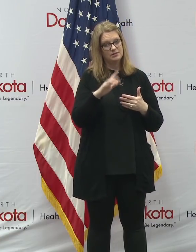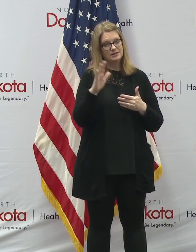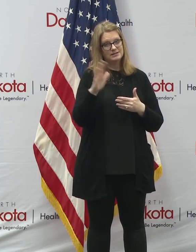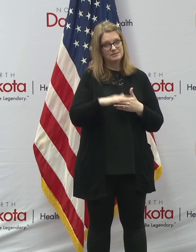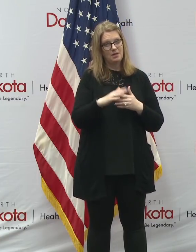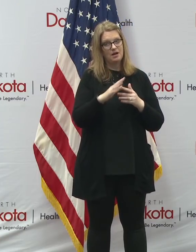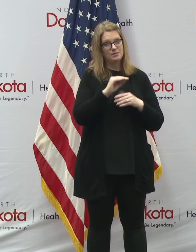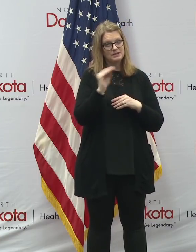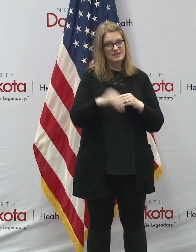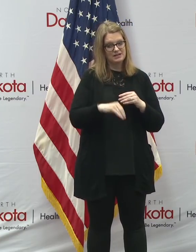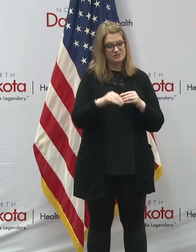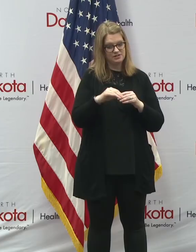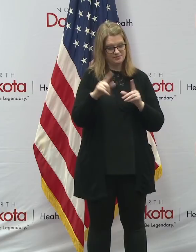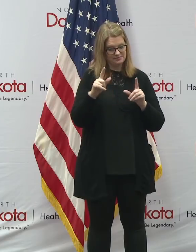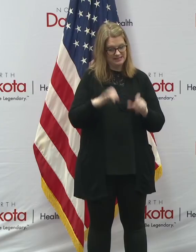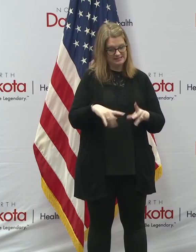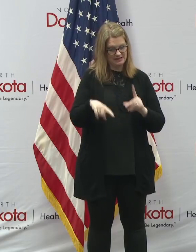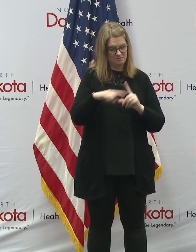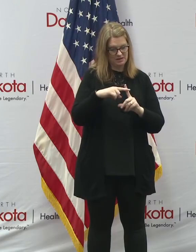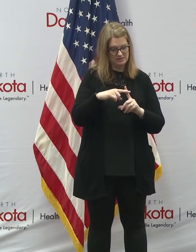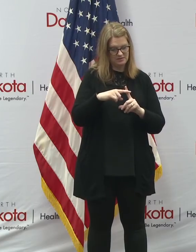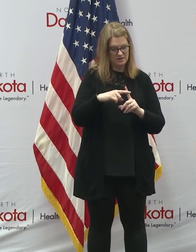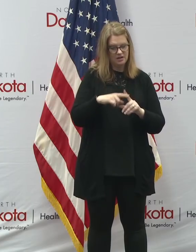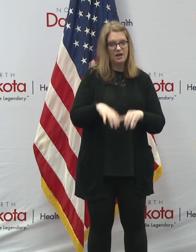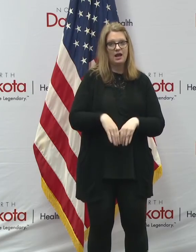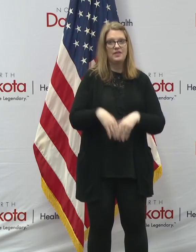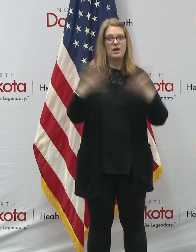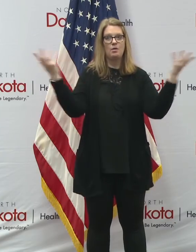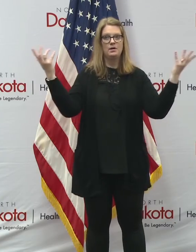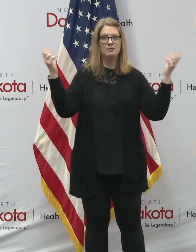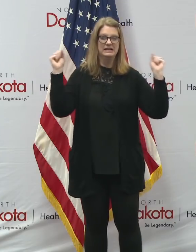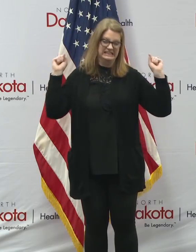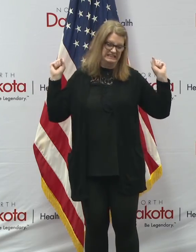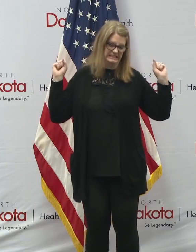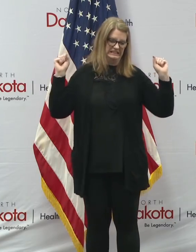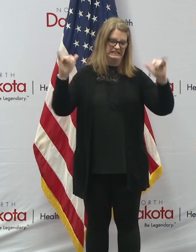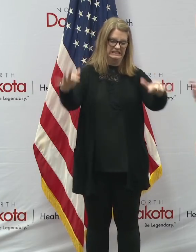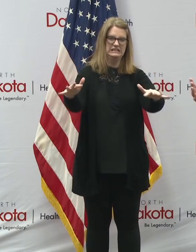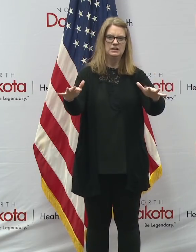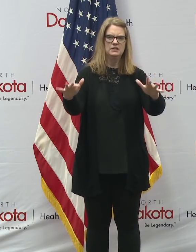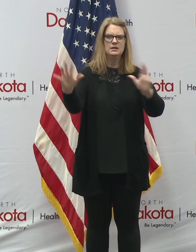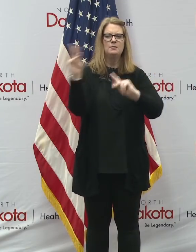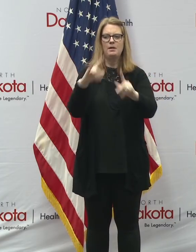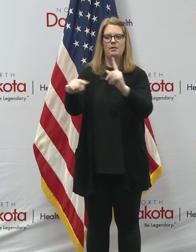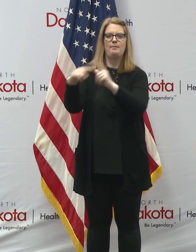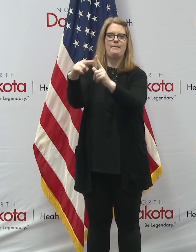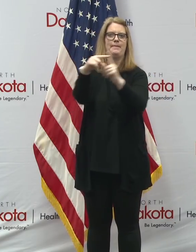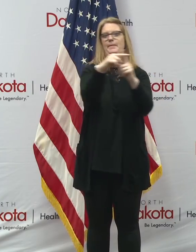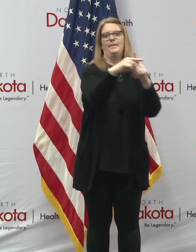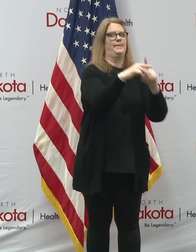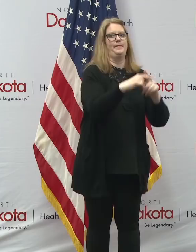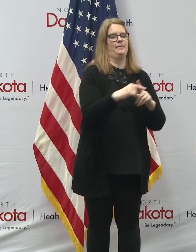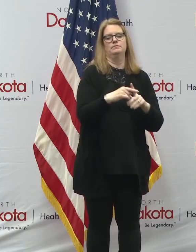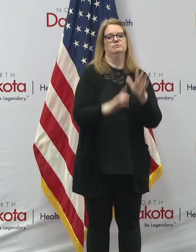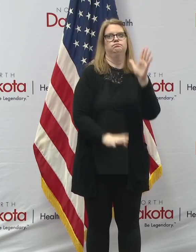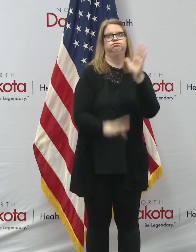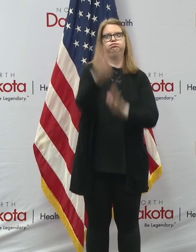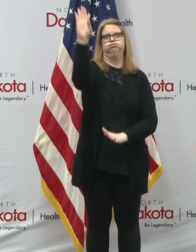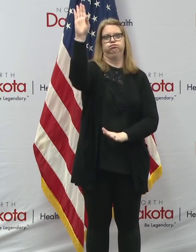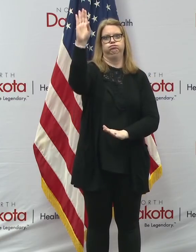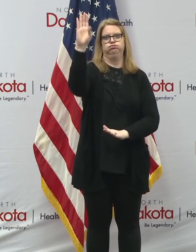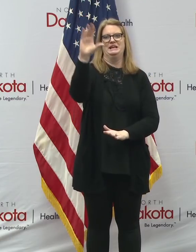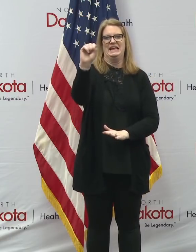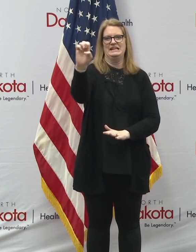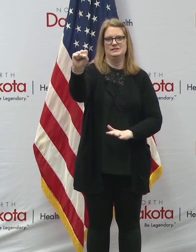positive and you open things wide up, we could have the whole thing we've been trying to avoid, which is we could have a huge, huge crunch of positives,